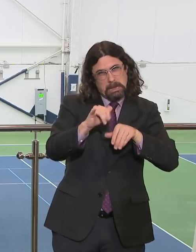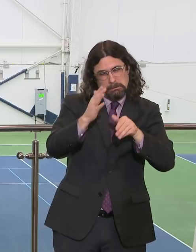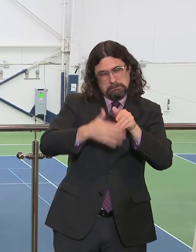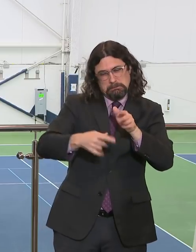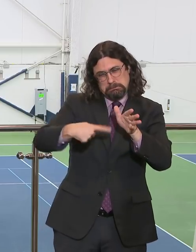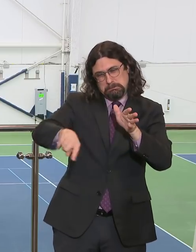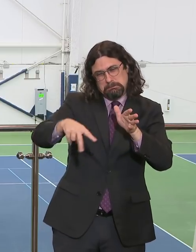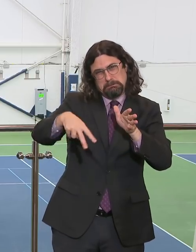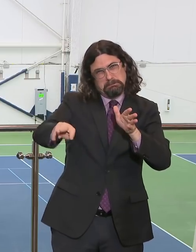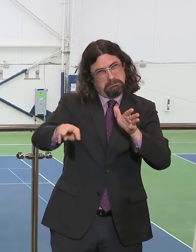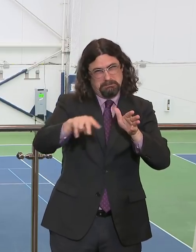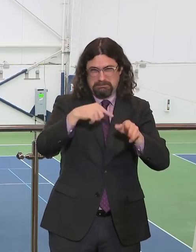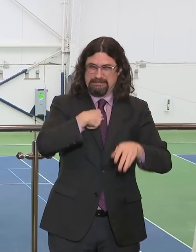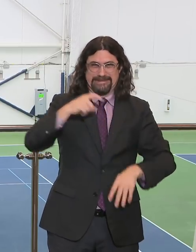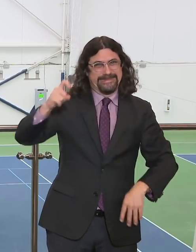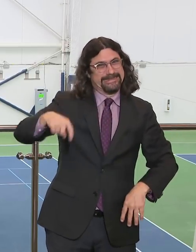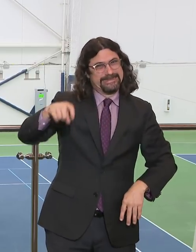number.